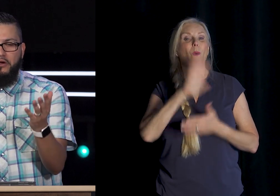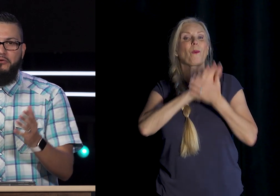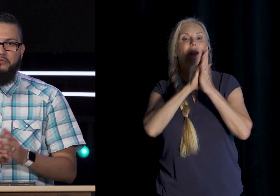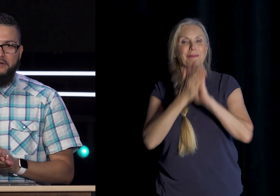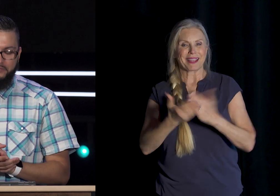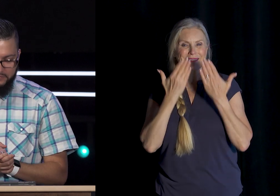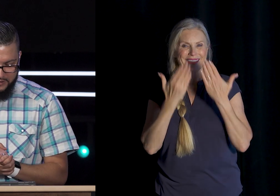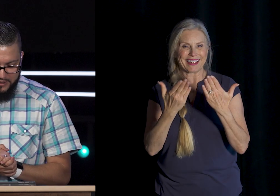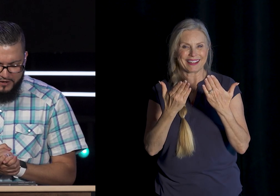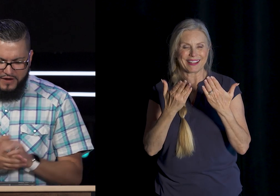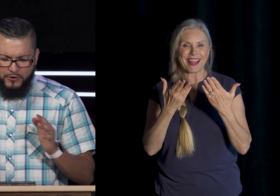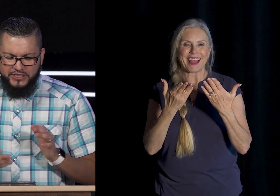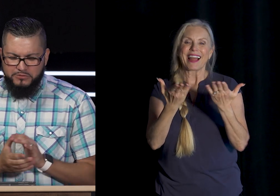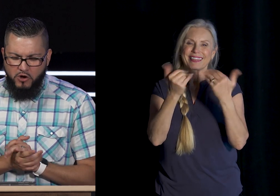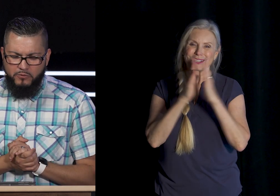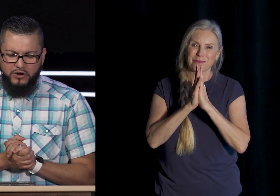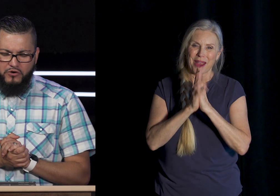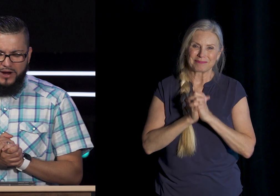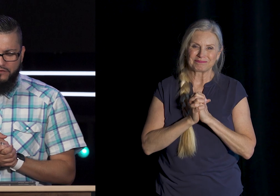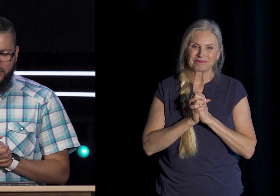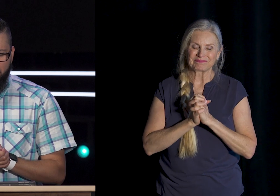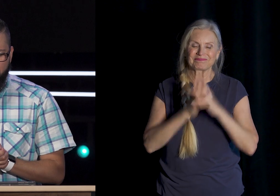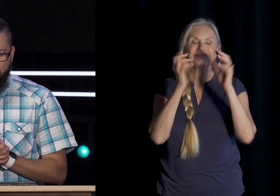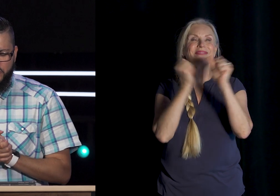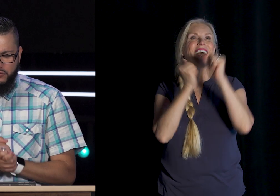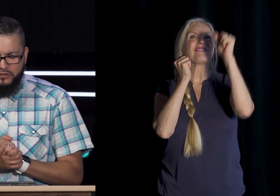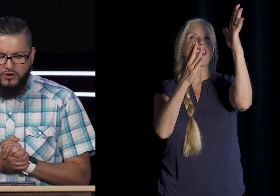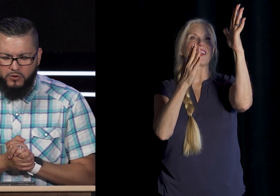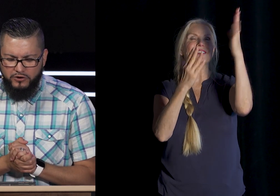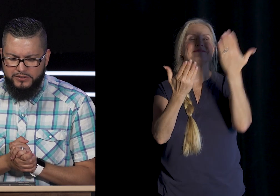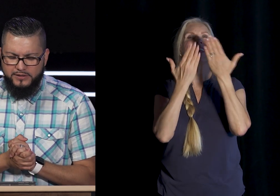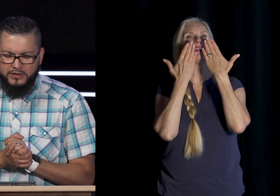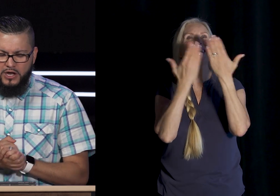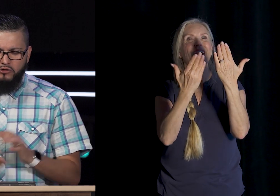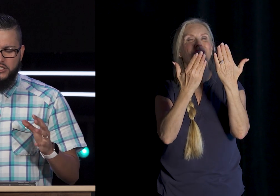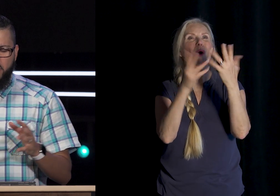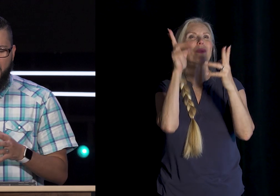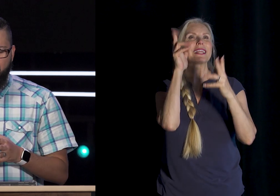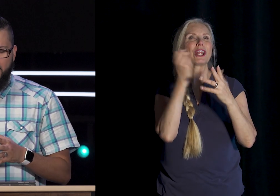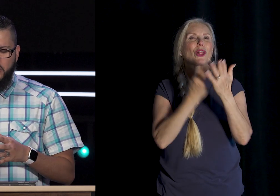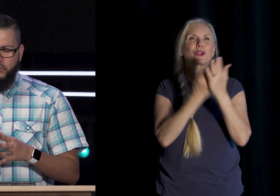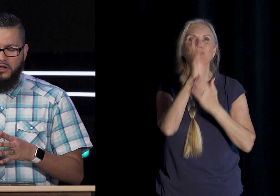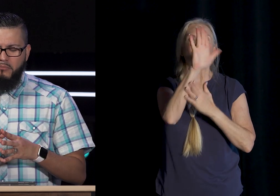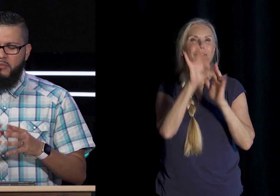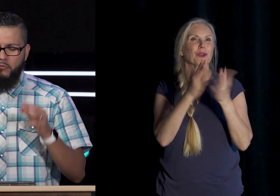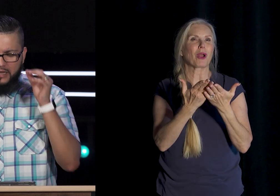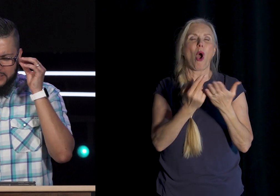Pray With Me Father In This Moment We Are Grateful To Hear From The Truth Of Your Word Holy Spirit I Pray That You Would Mobilize